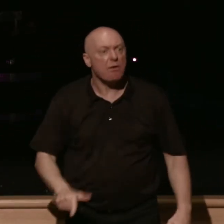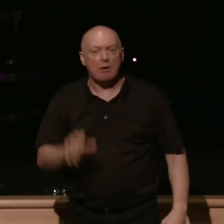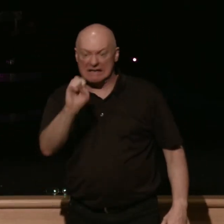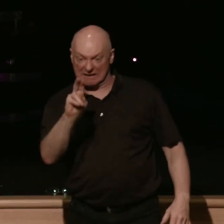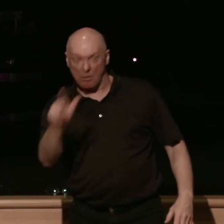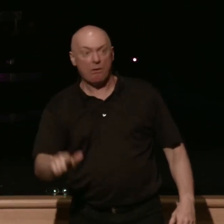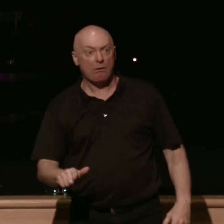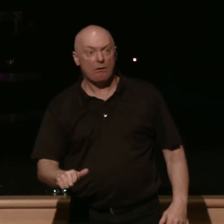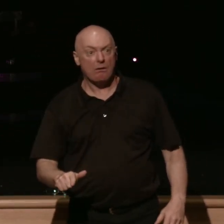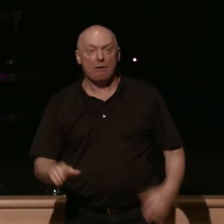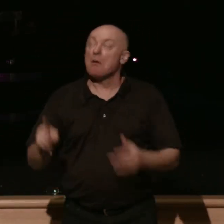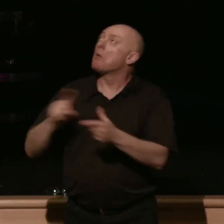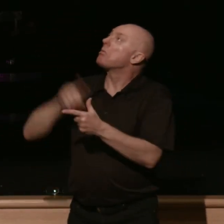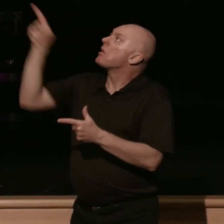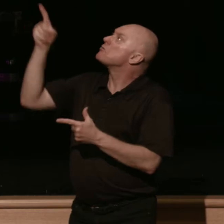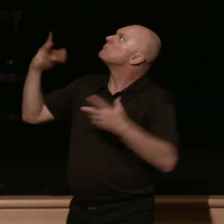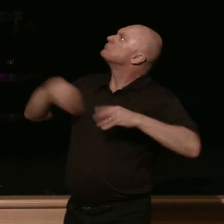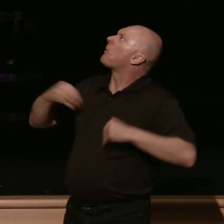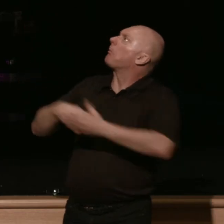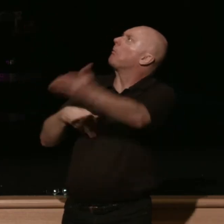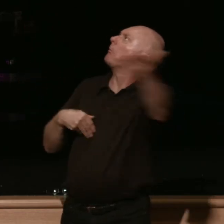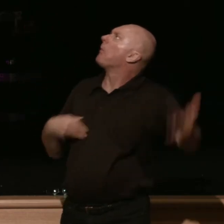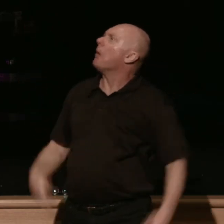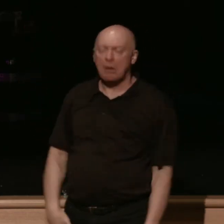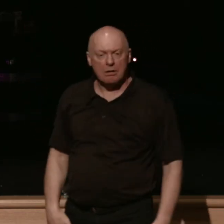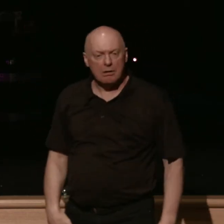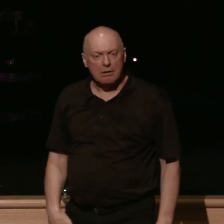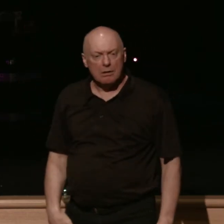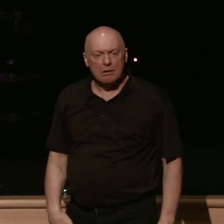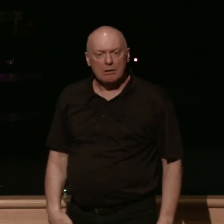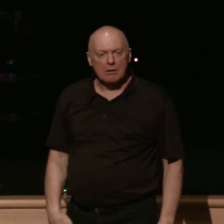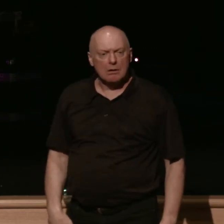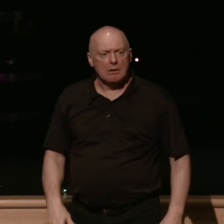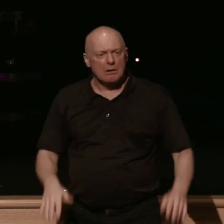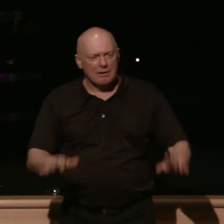in the sight of the Lord. And he delights in them. What? He must.